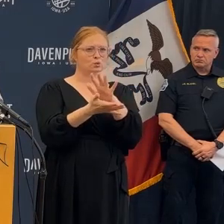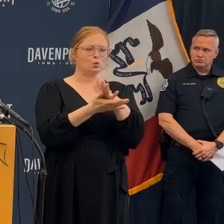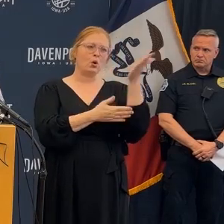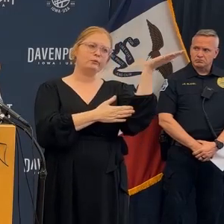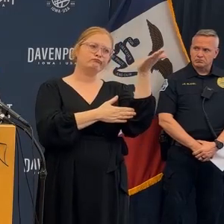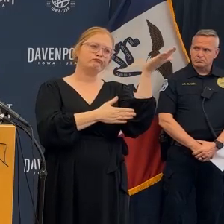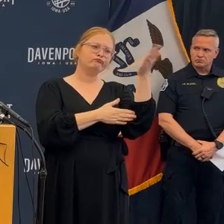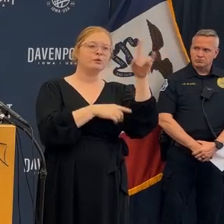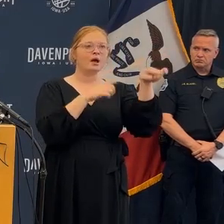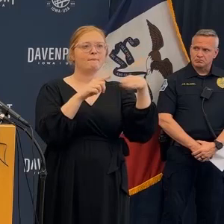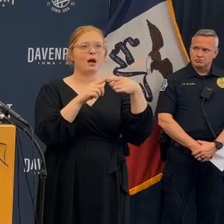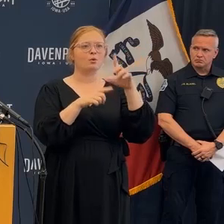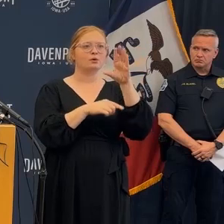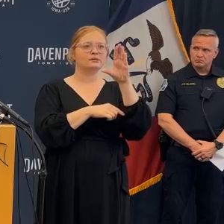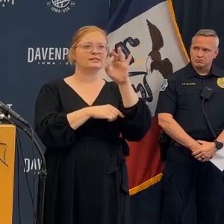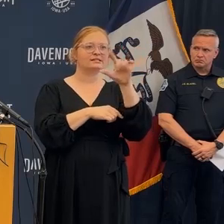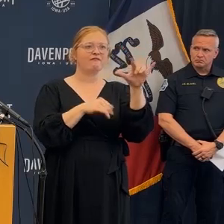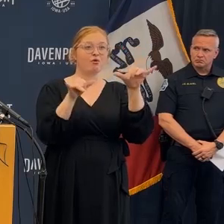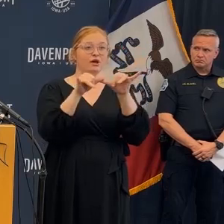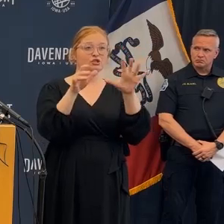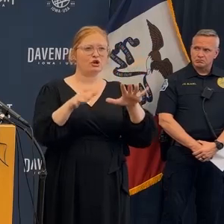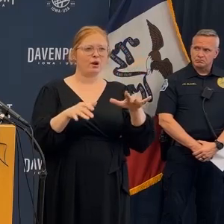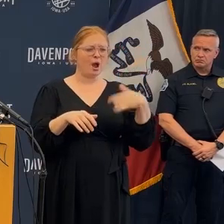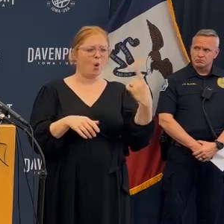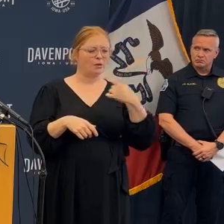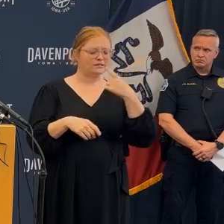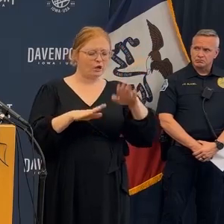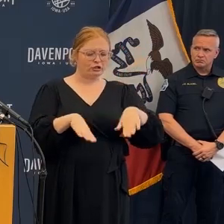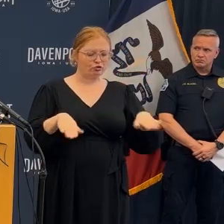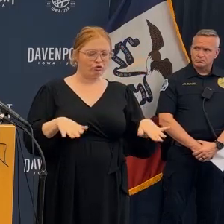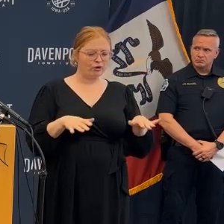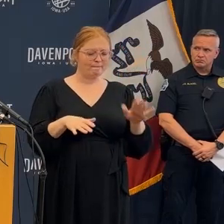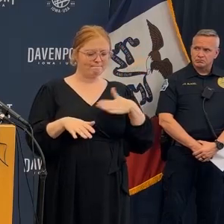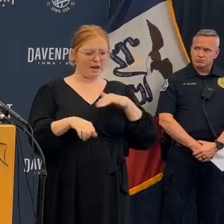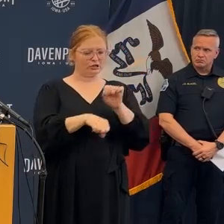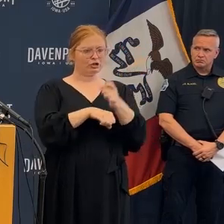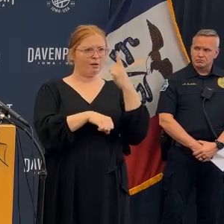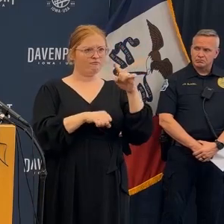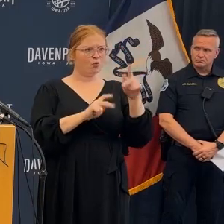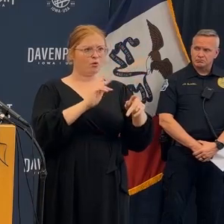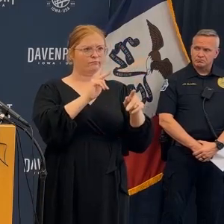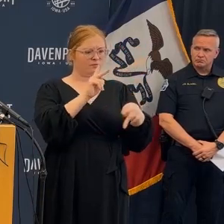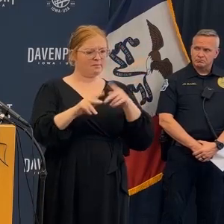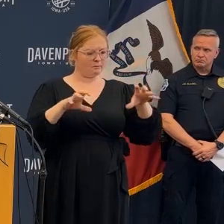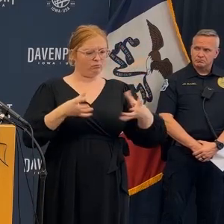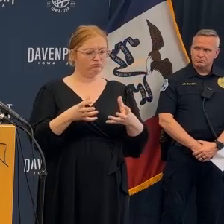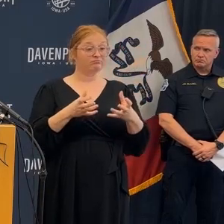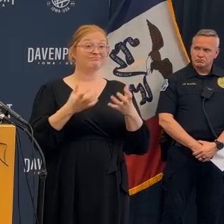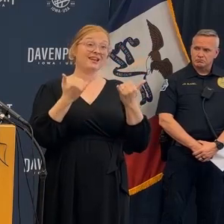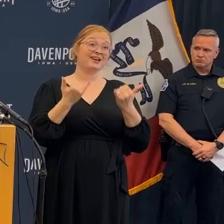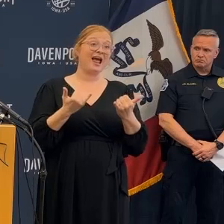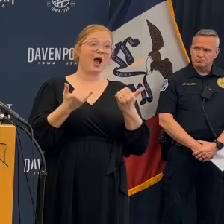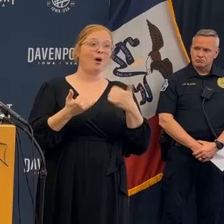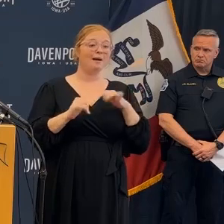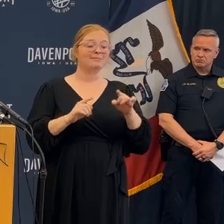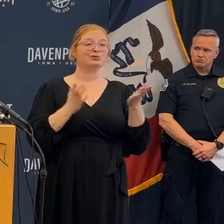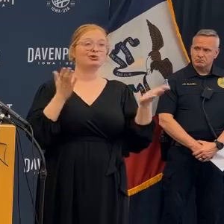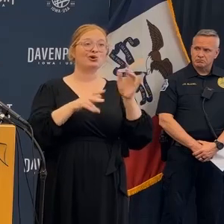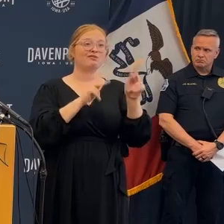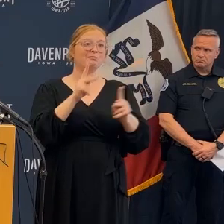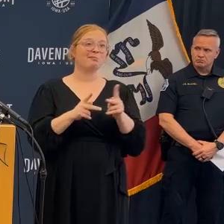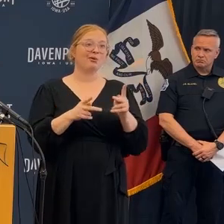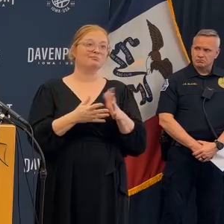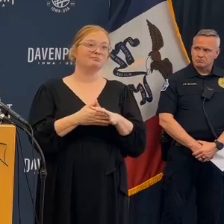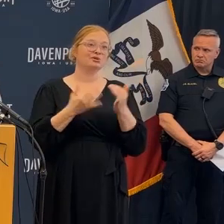participate in this but it is necessary I tell I go to schools and tell young people about civil engineering I say it's for the people